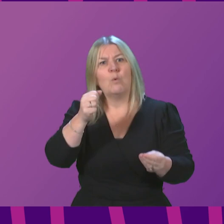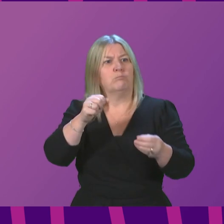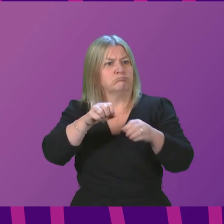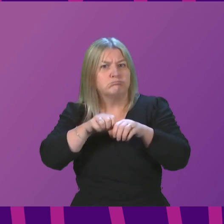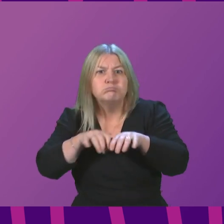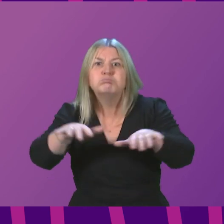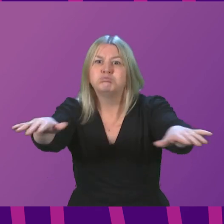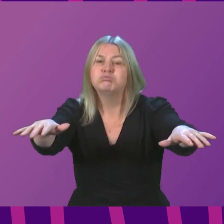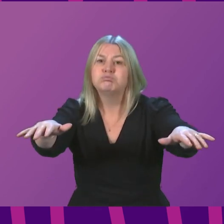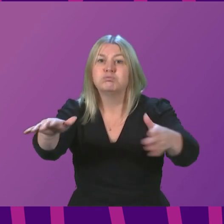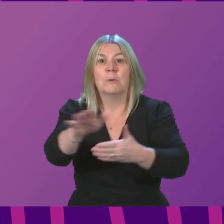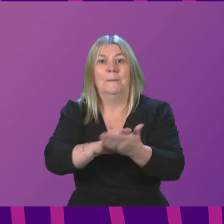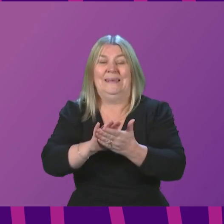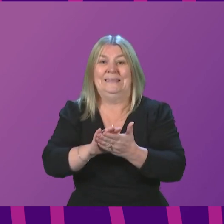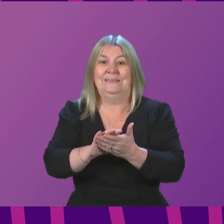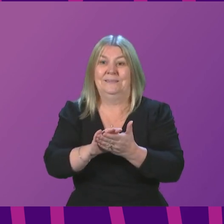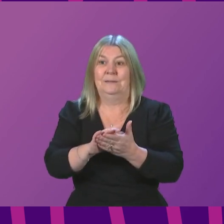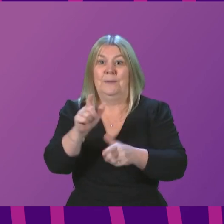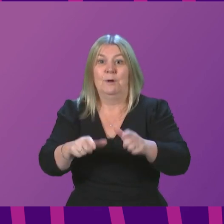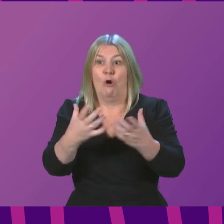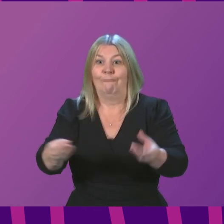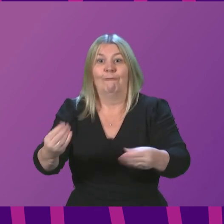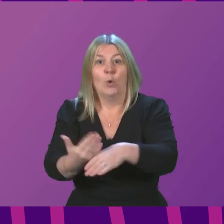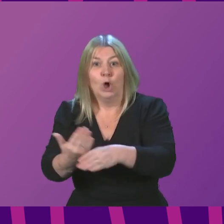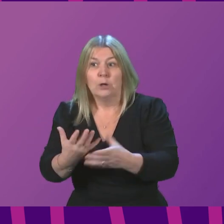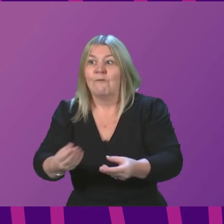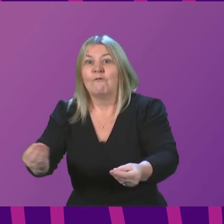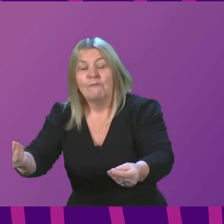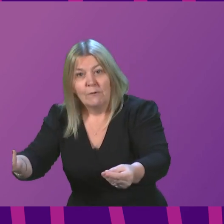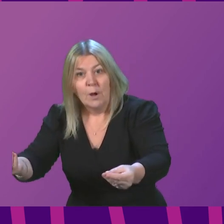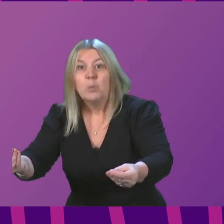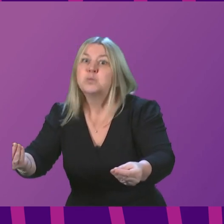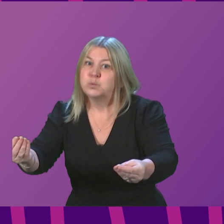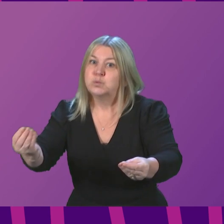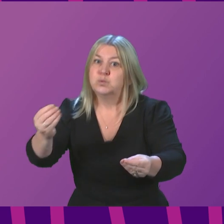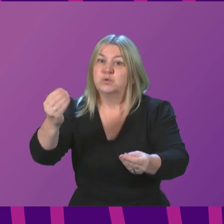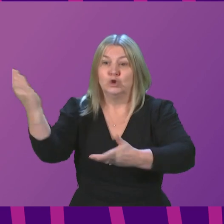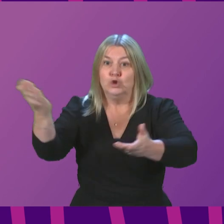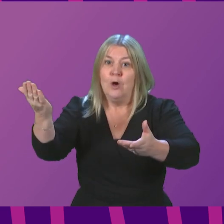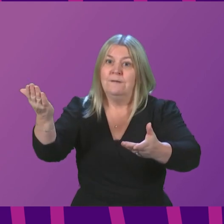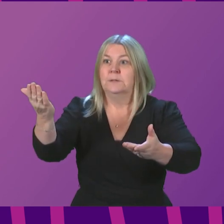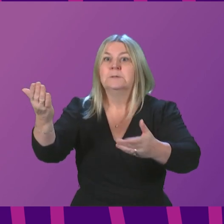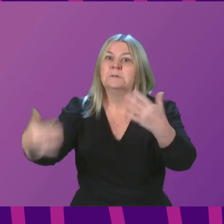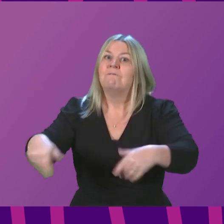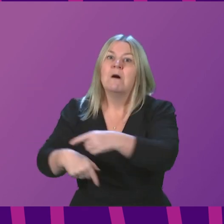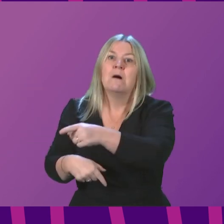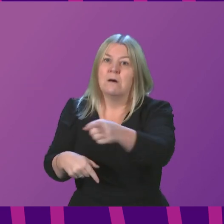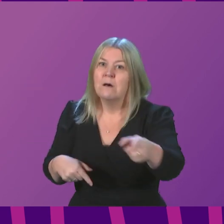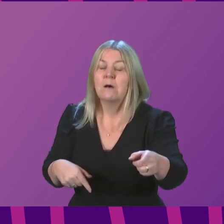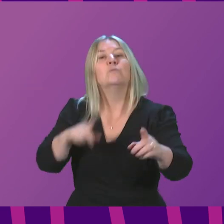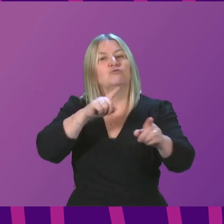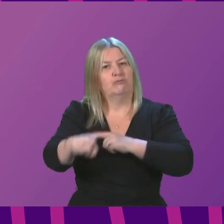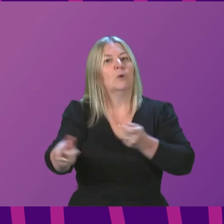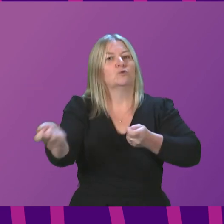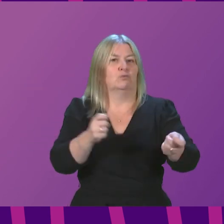absence will be disruptive to the economy and the delivery of critical services. I will say more later about how we are seeking to mitigate this.